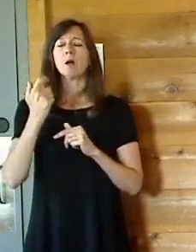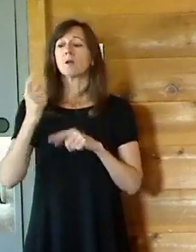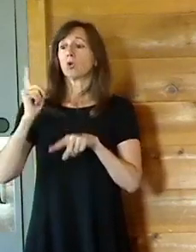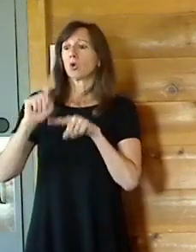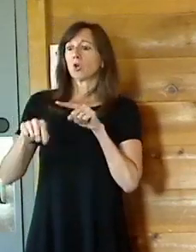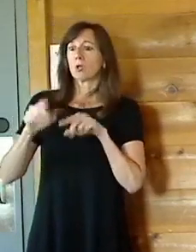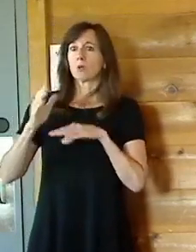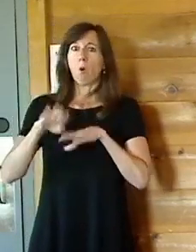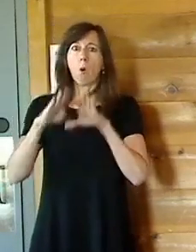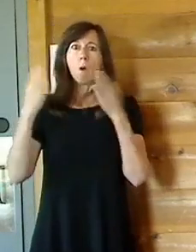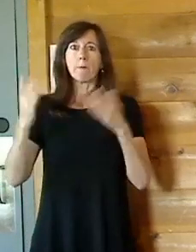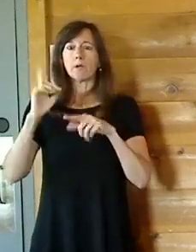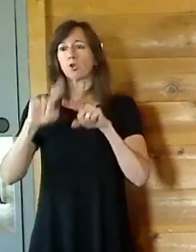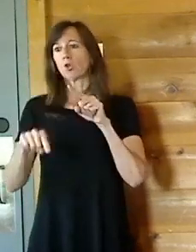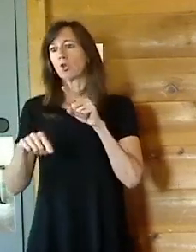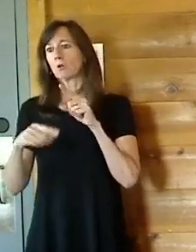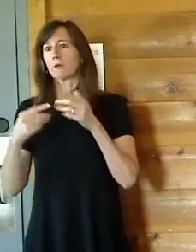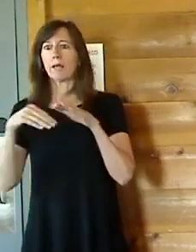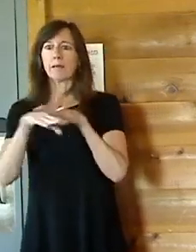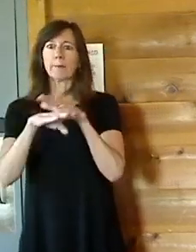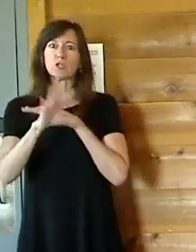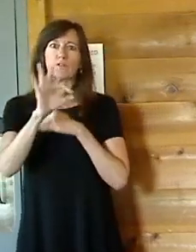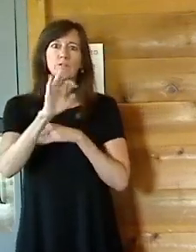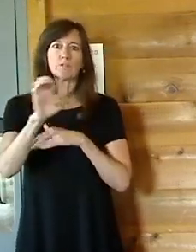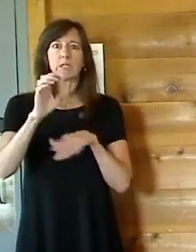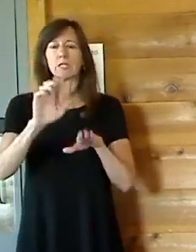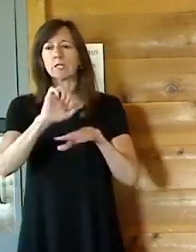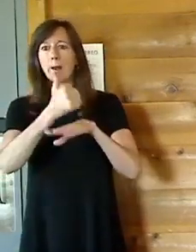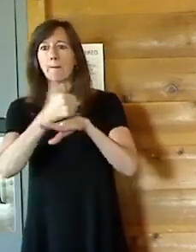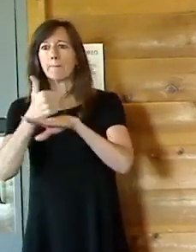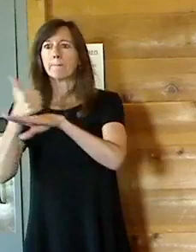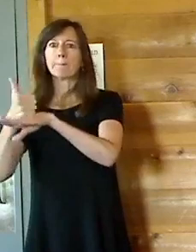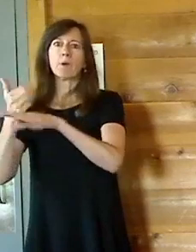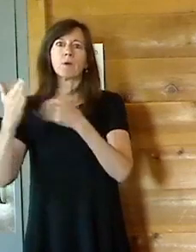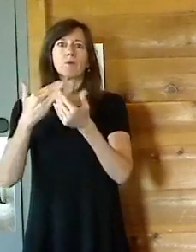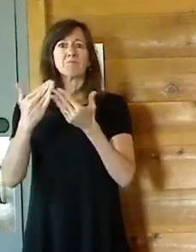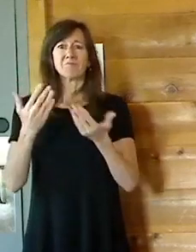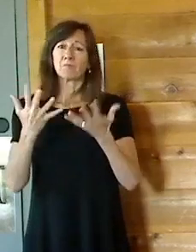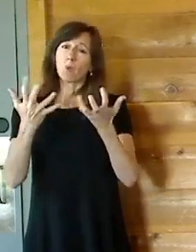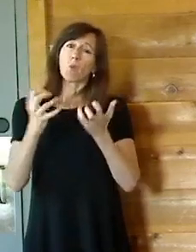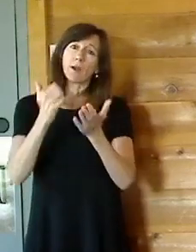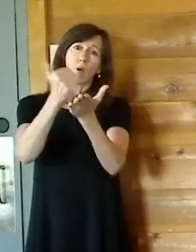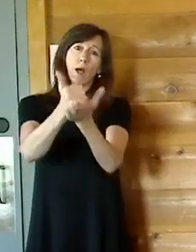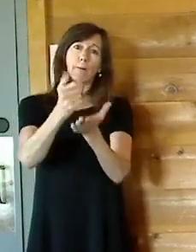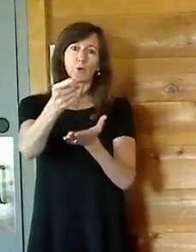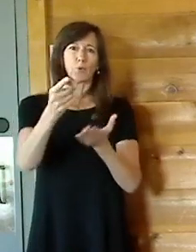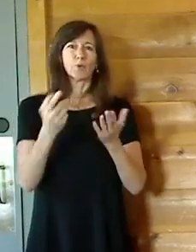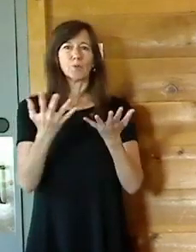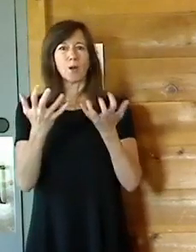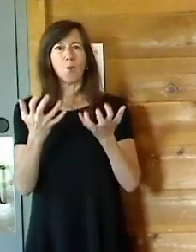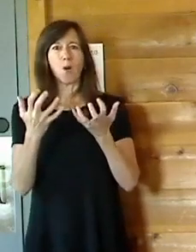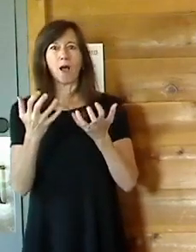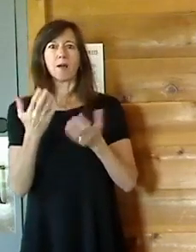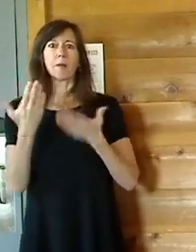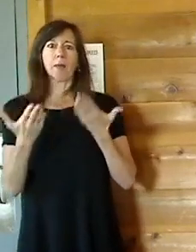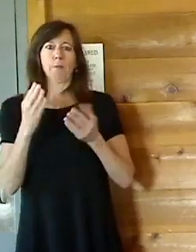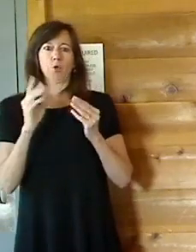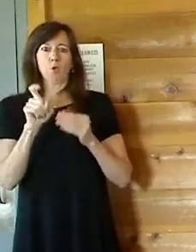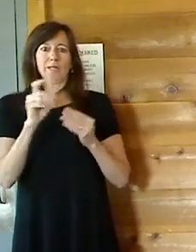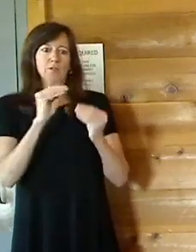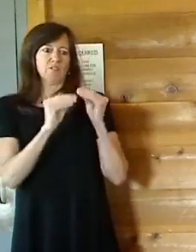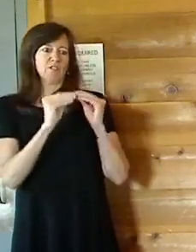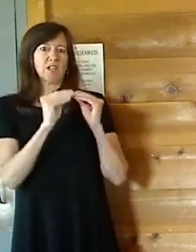bring in admission fees or registration fees, we want to help. If had some deterioration of a facility like a dugout that needs a repair or